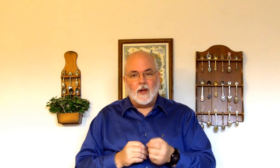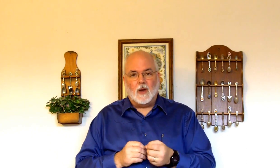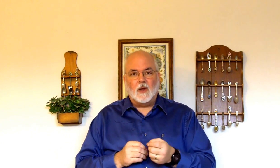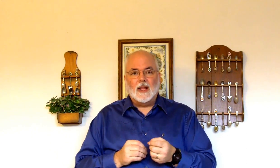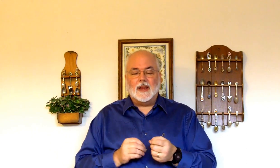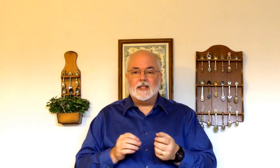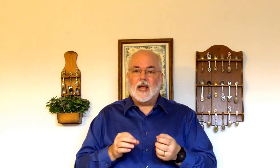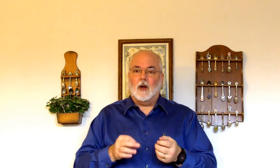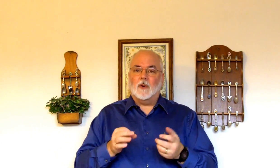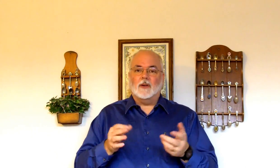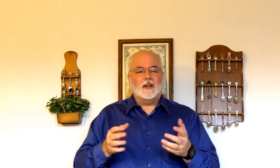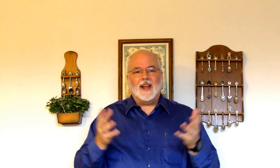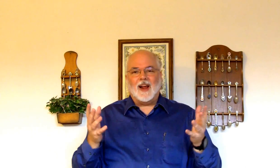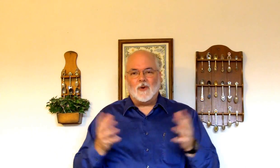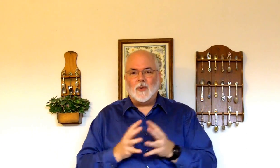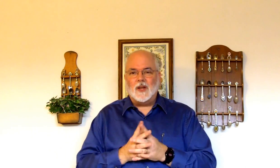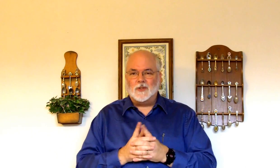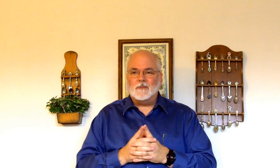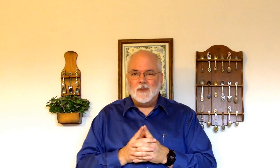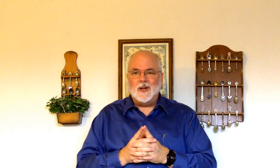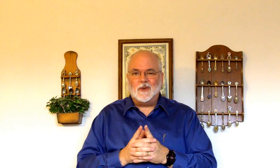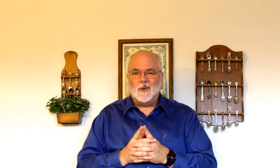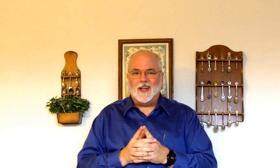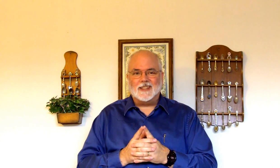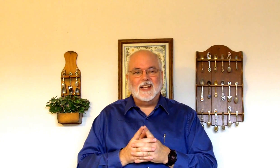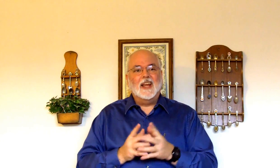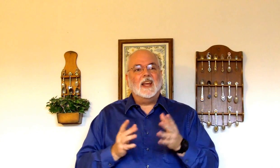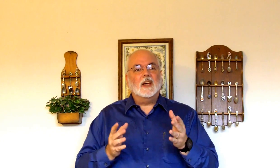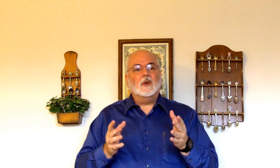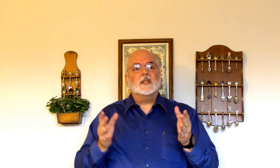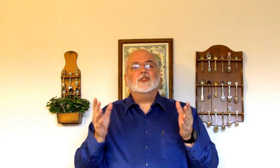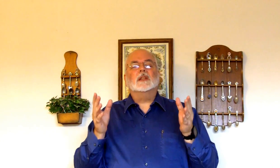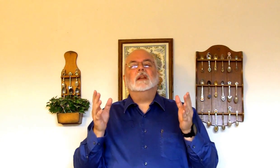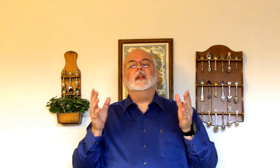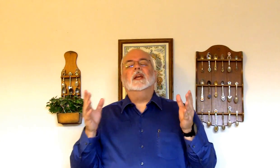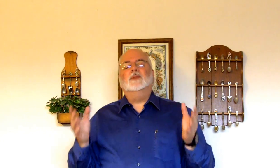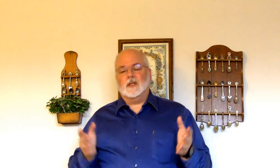go. This is how I pronounce it. I've already used it many different ways. Here, it's just an emphasis.